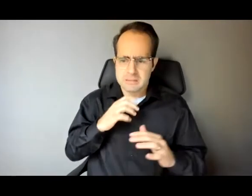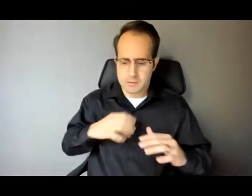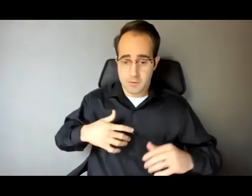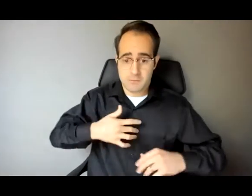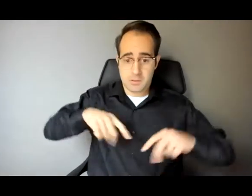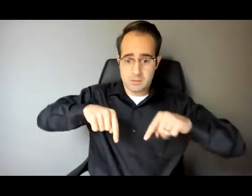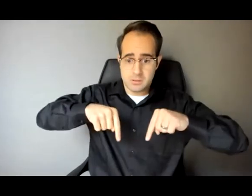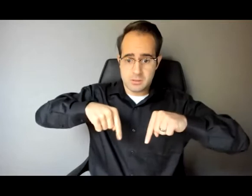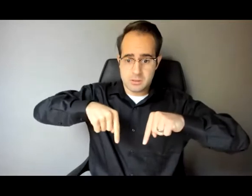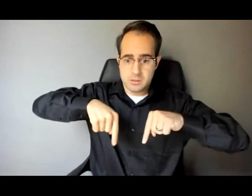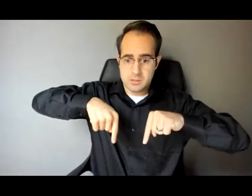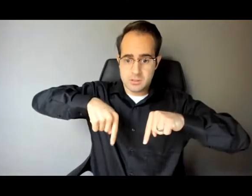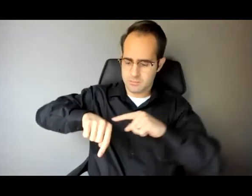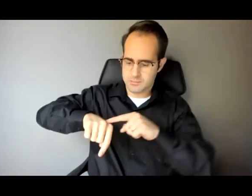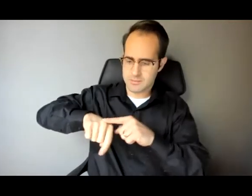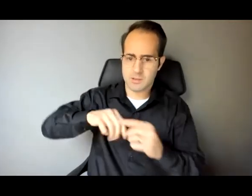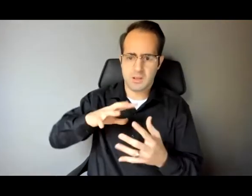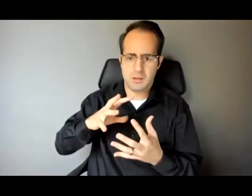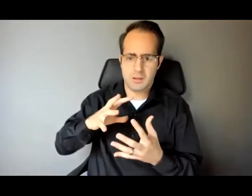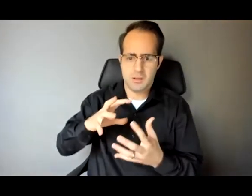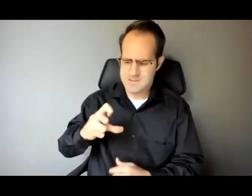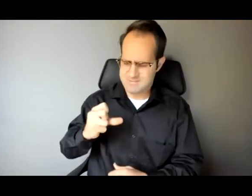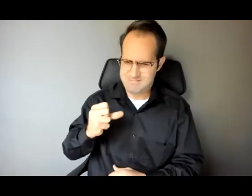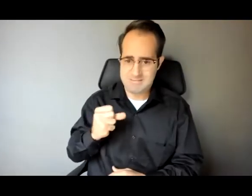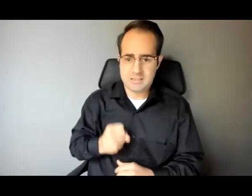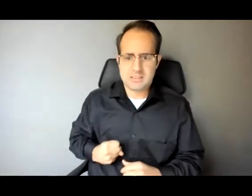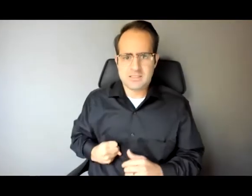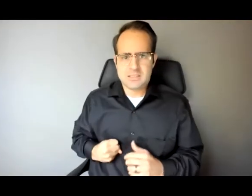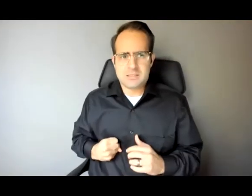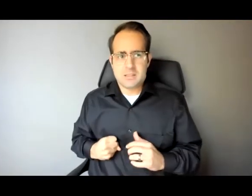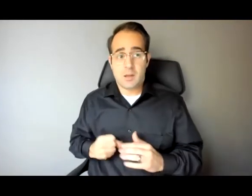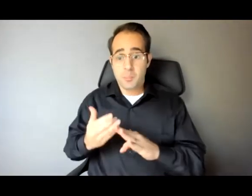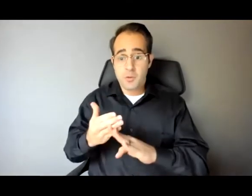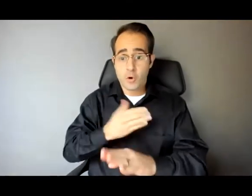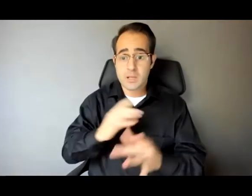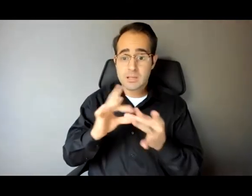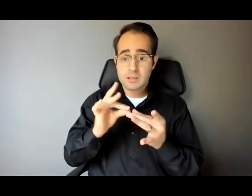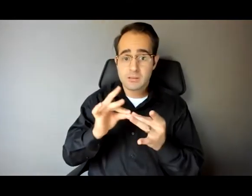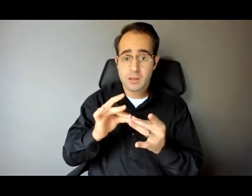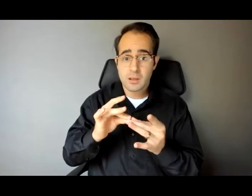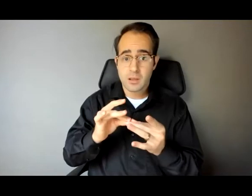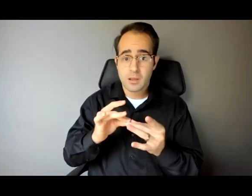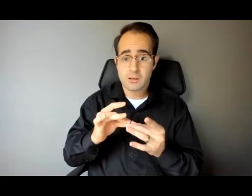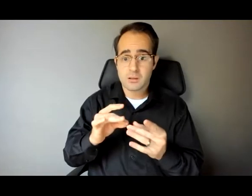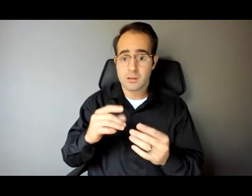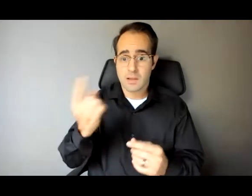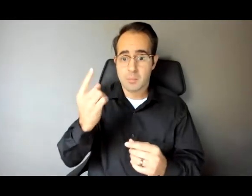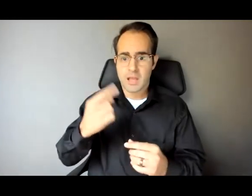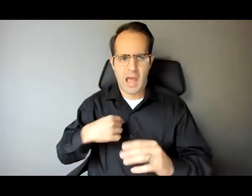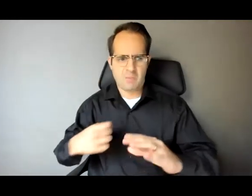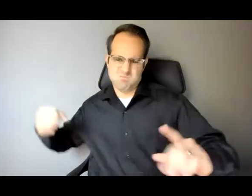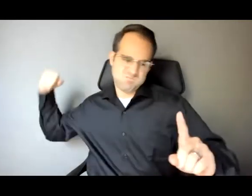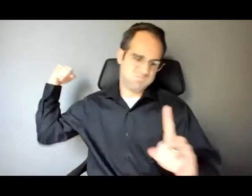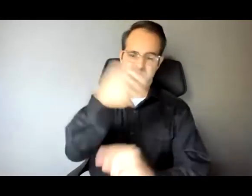knuckles turning white as I balled him into a fist. And before he pronounced the word jacket, I punched him in the face and jumped on top of him.